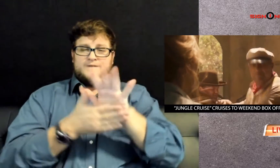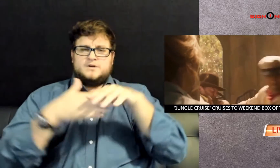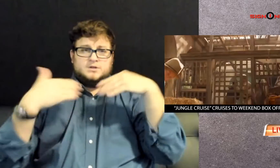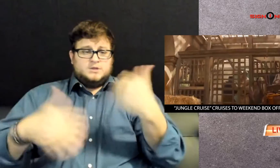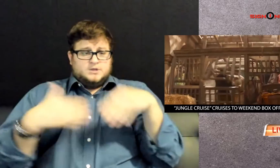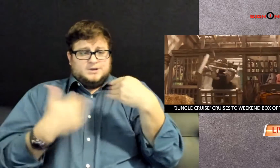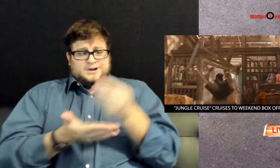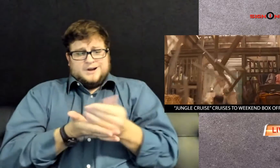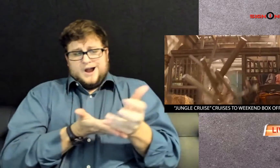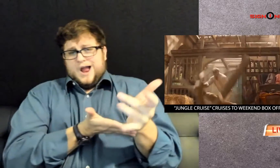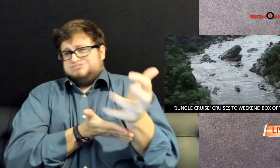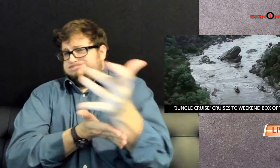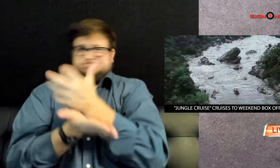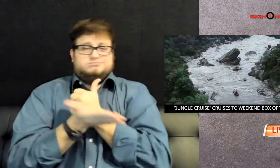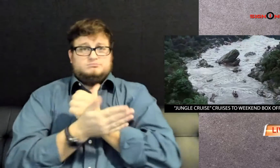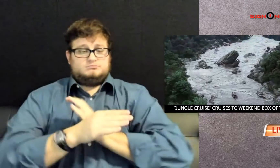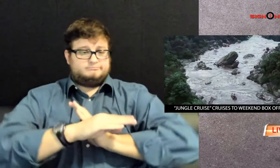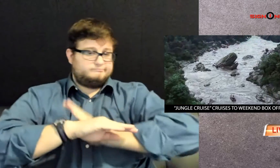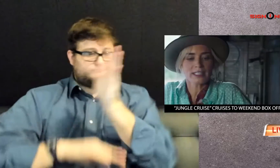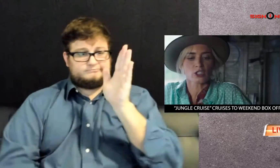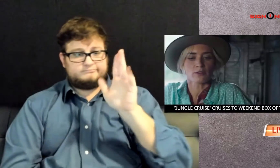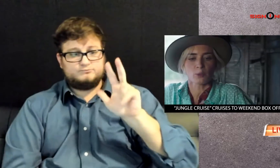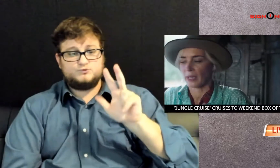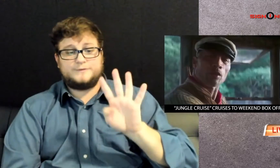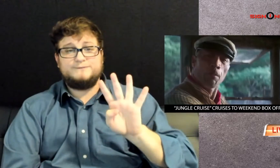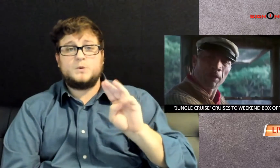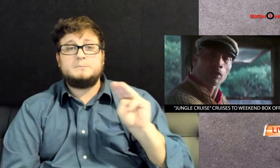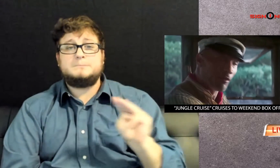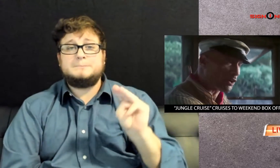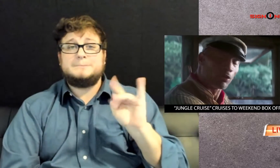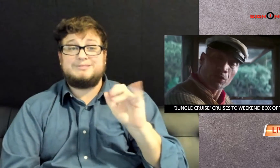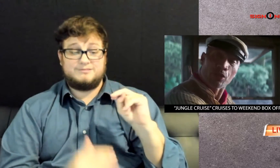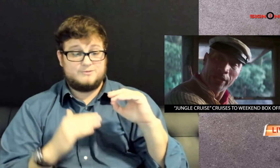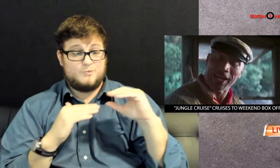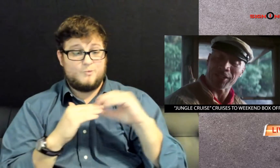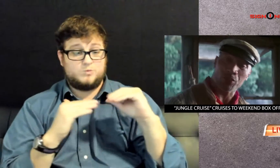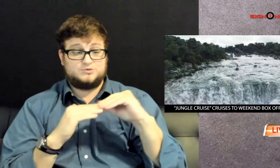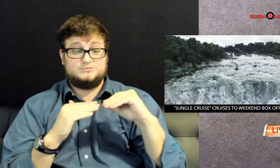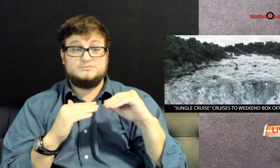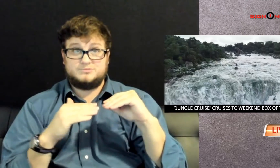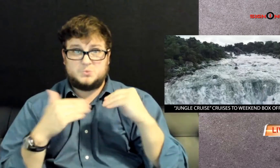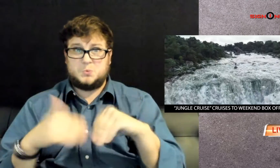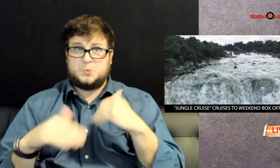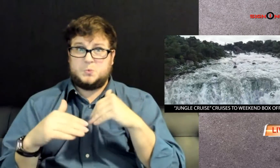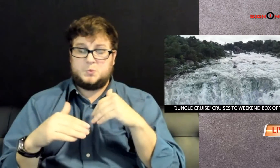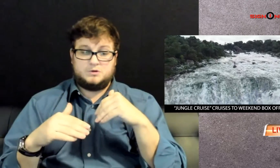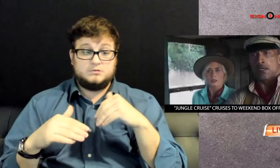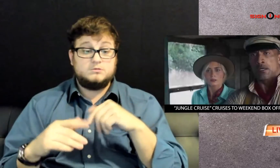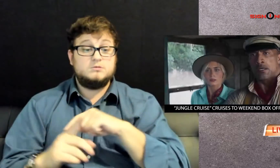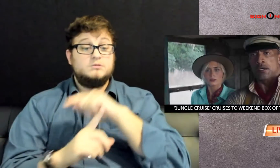weekend box office. It's more than $34 million in ticket sales